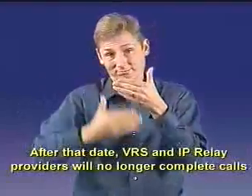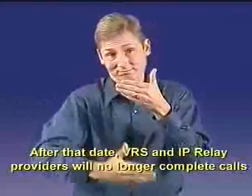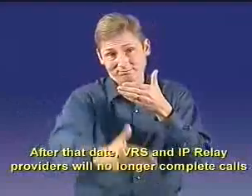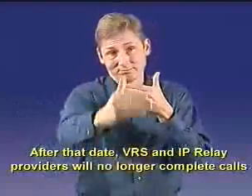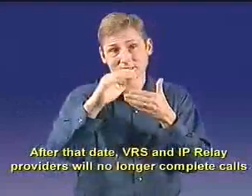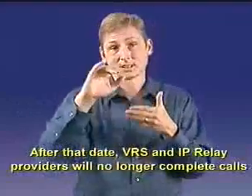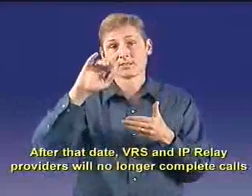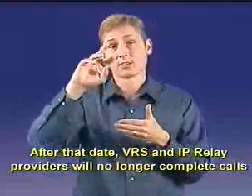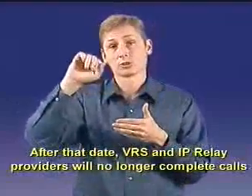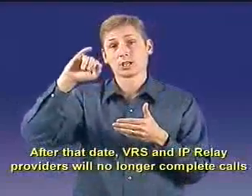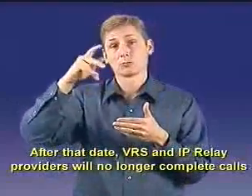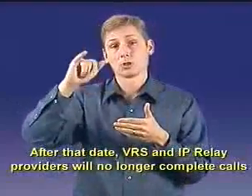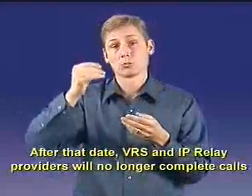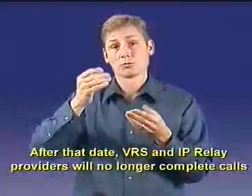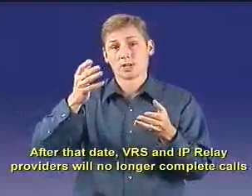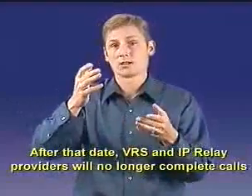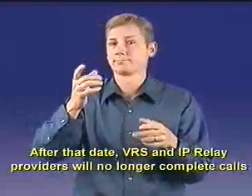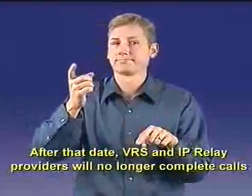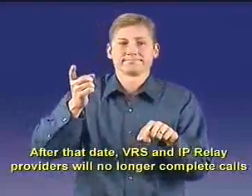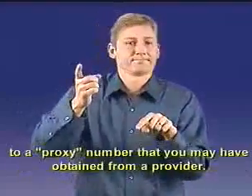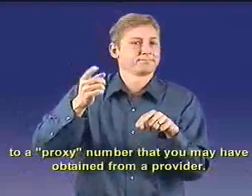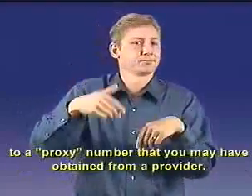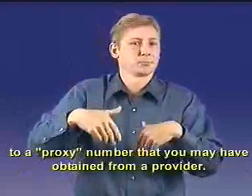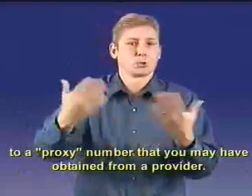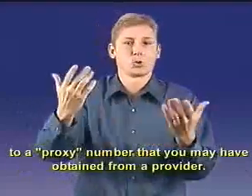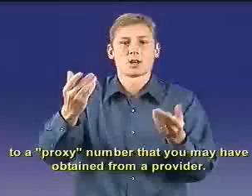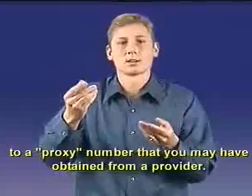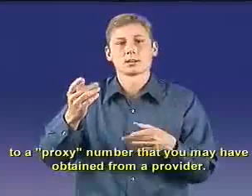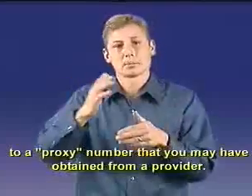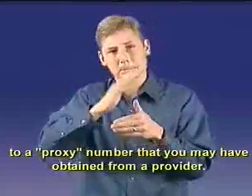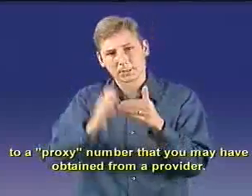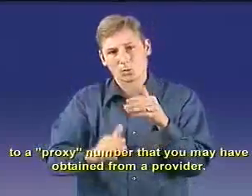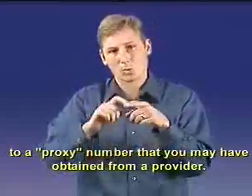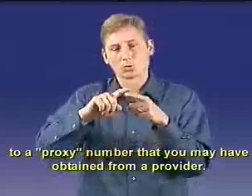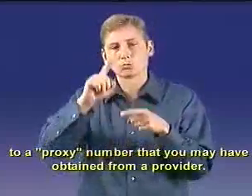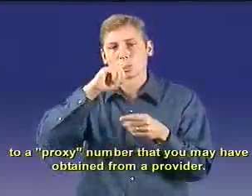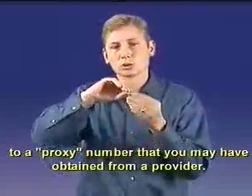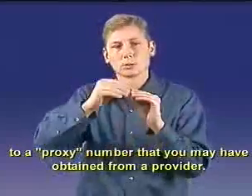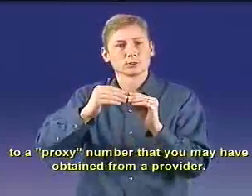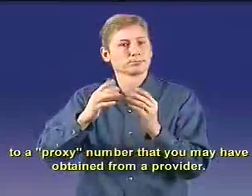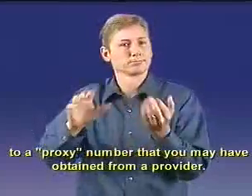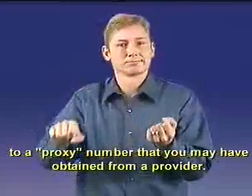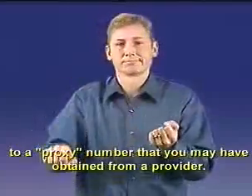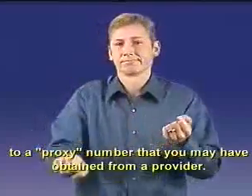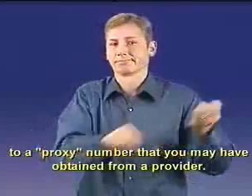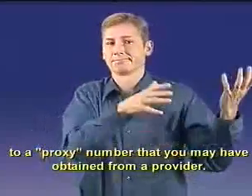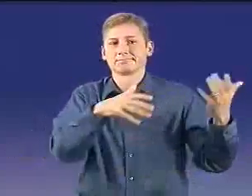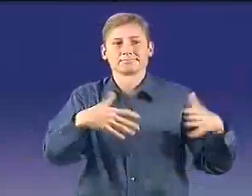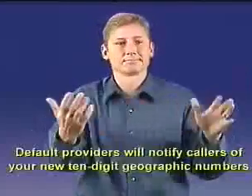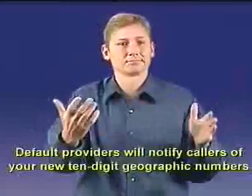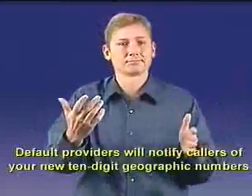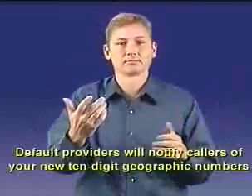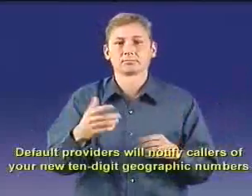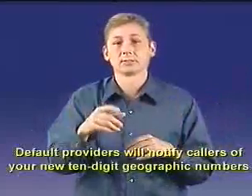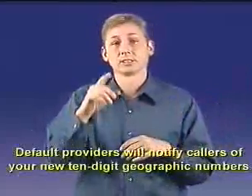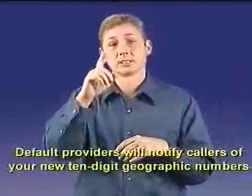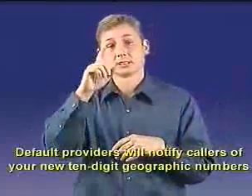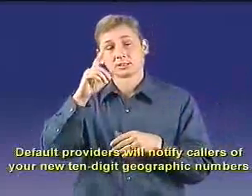After that date, VRS and IP Relay providers will no longer complete calls to a proxy number that you may have obtained from a